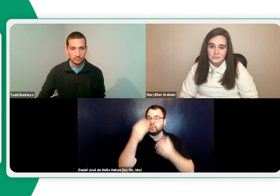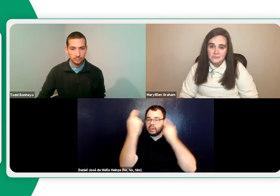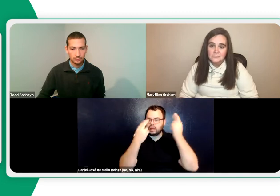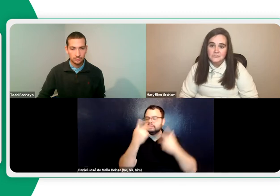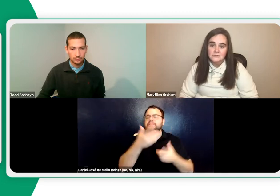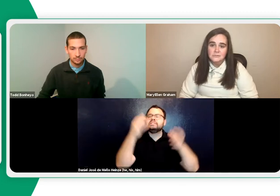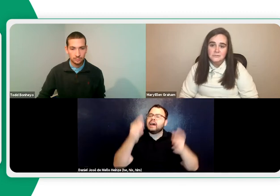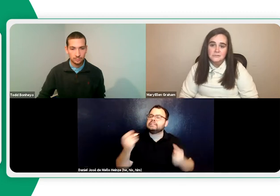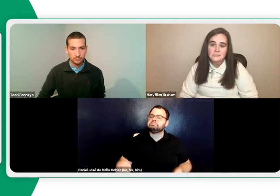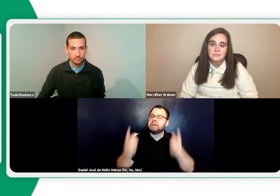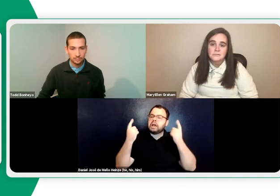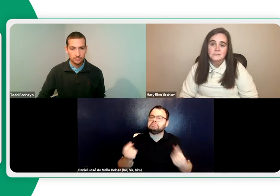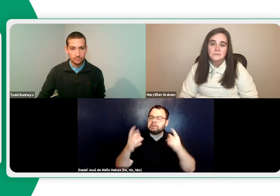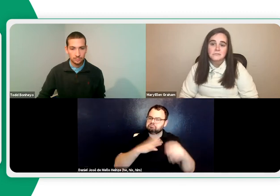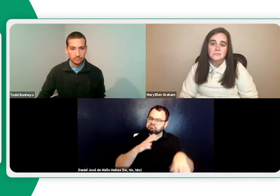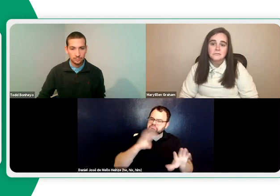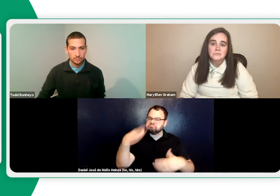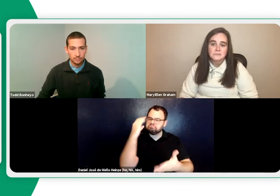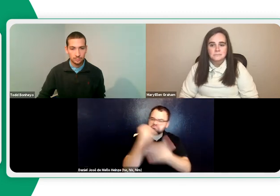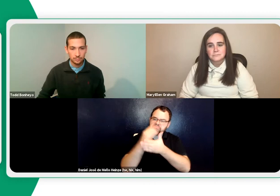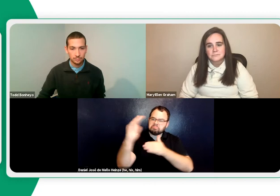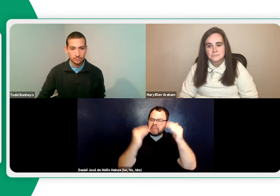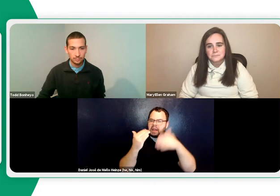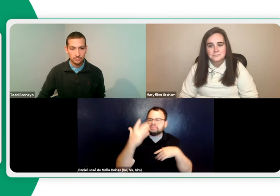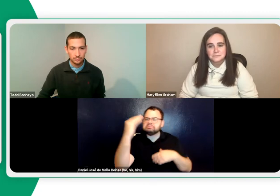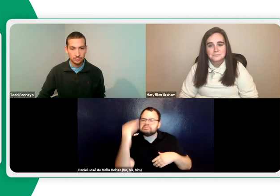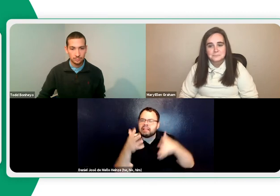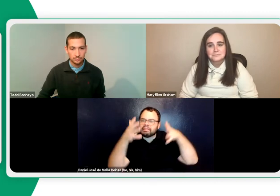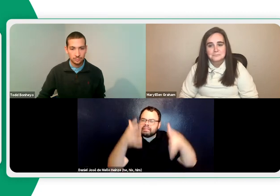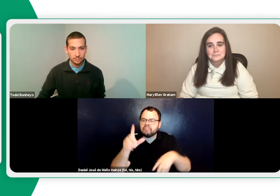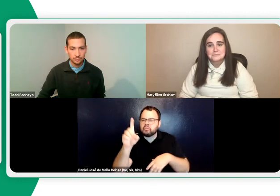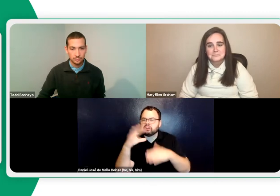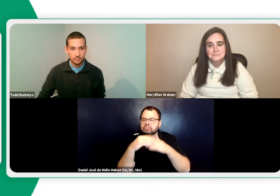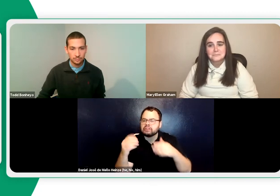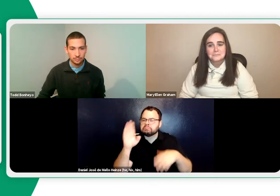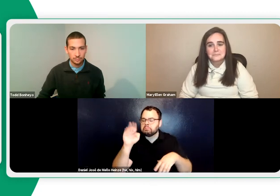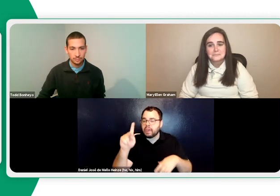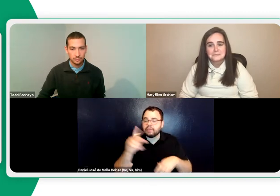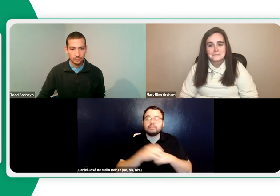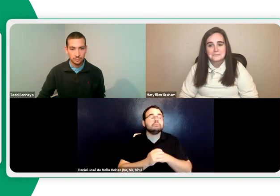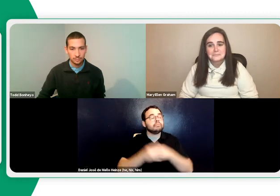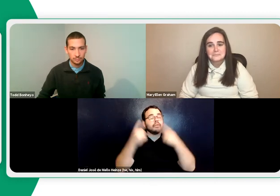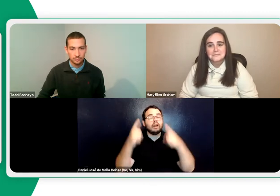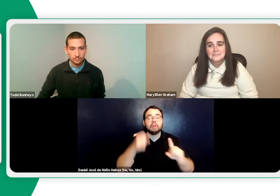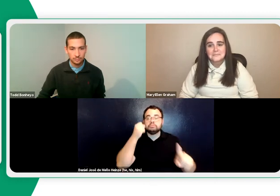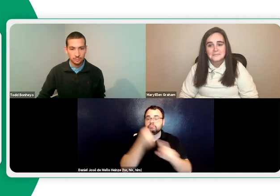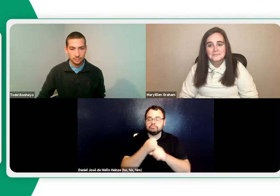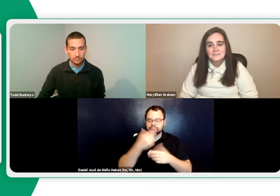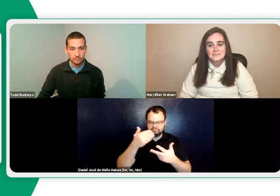don't worry. Just, you know, start working with it. And sometimes they would start spending and realize, oh, I have $100 left